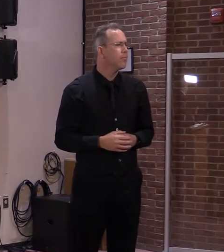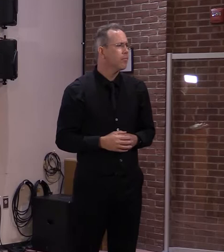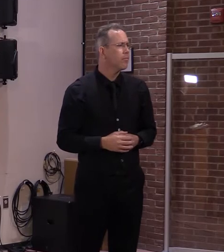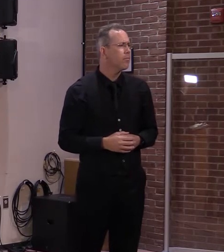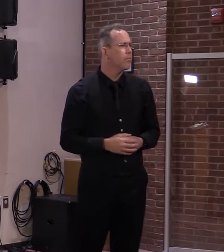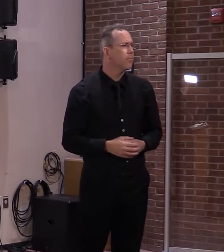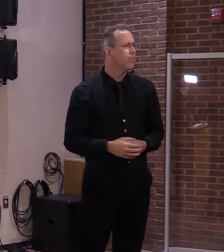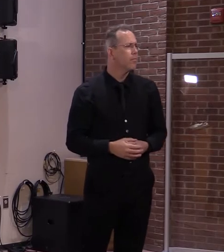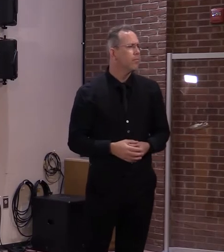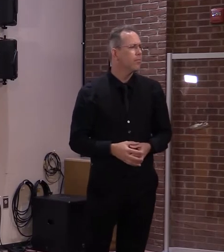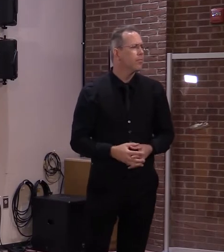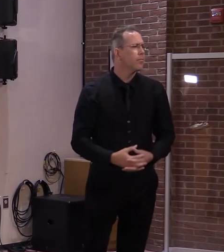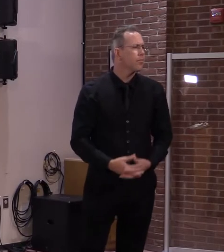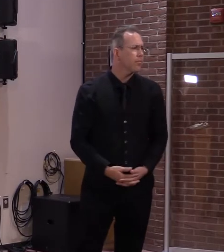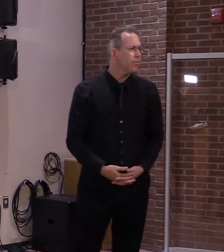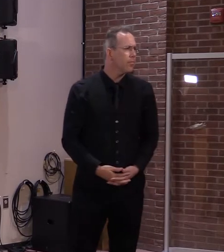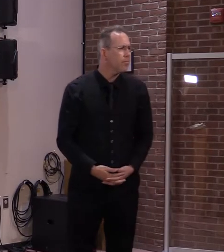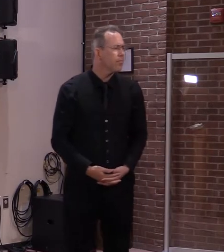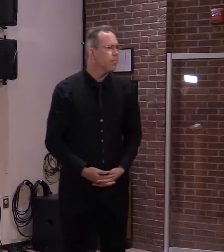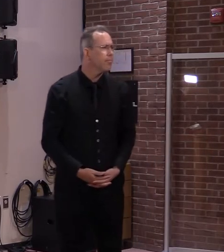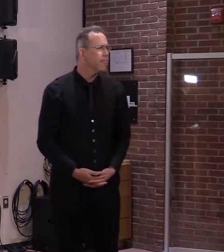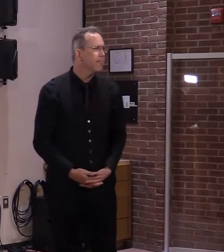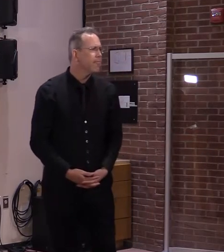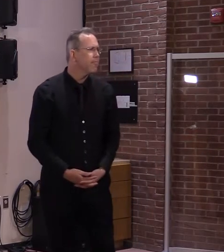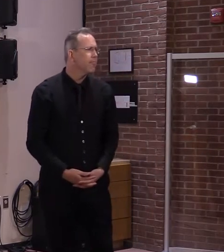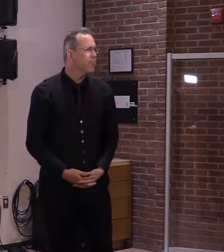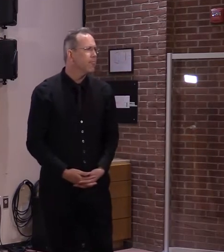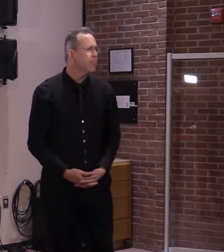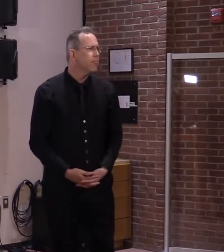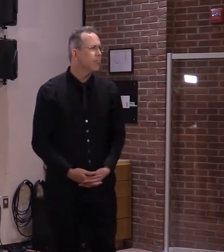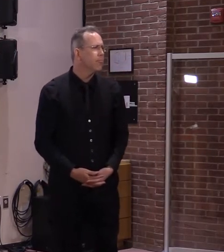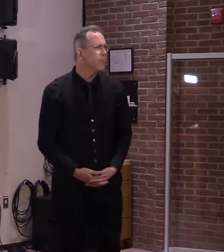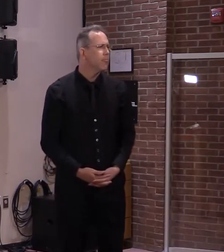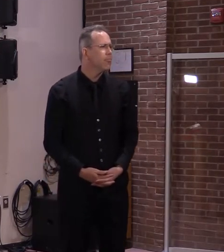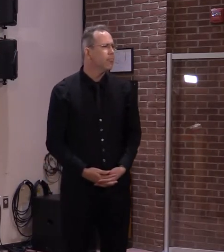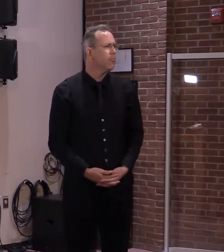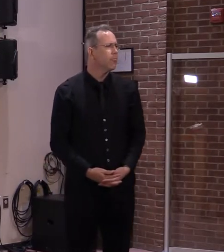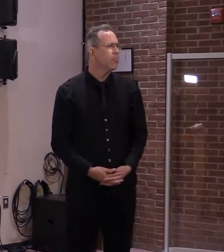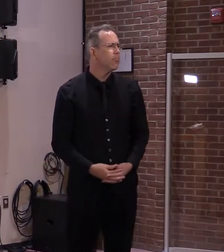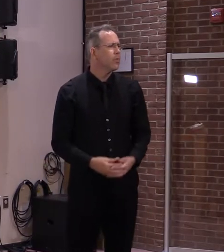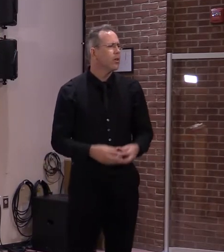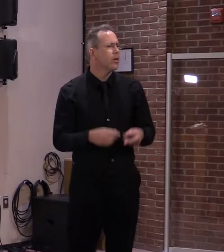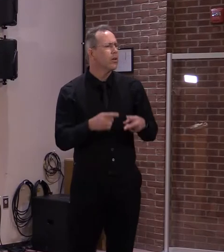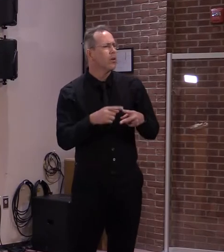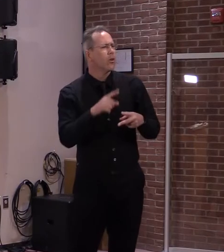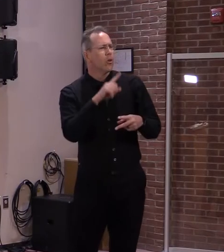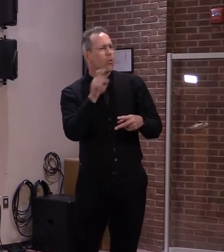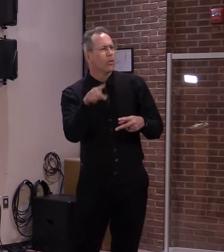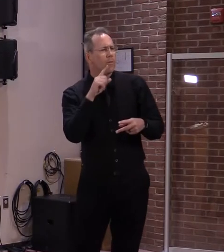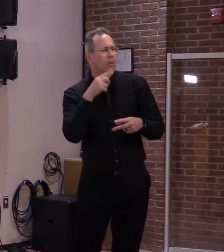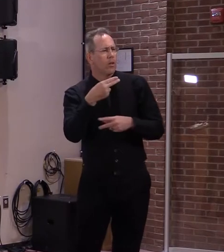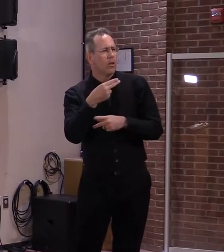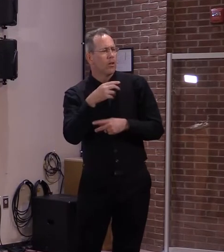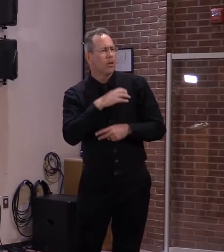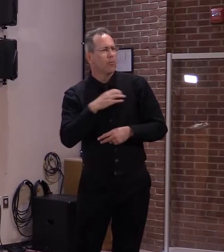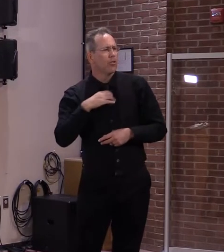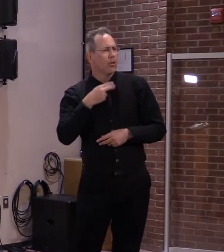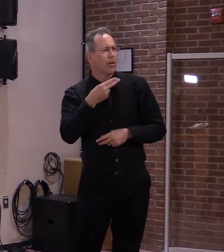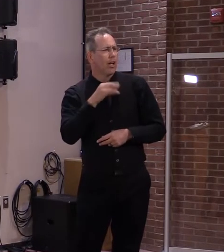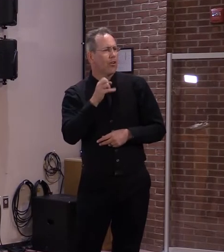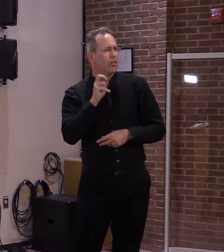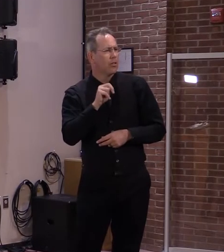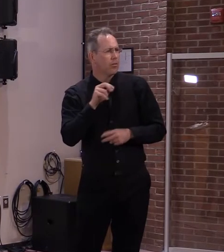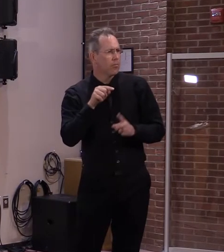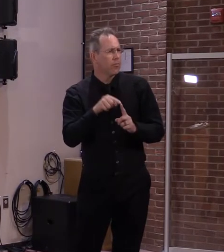Levine. We've heard a lot about the worker shortage. And I know that Global Foundries up in Chittenden